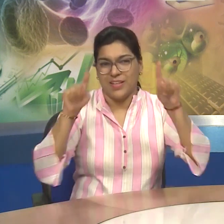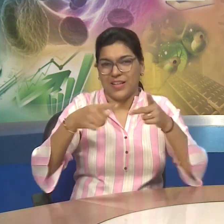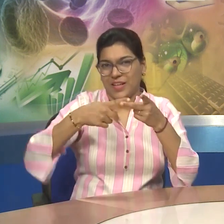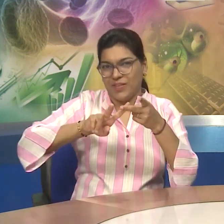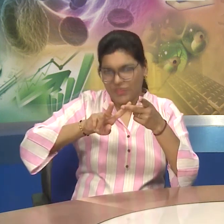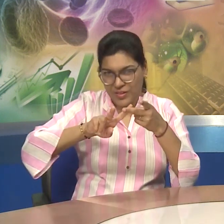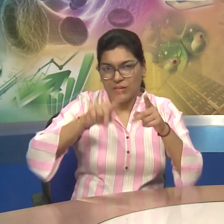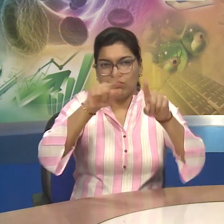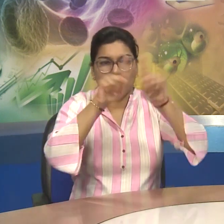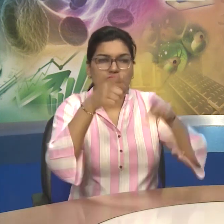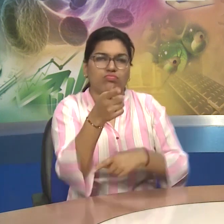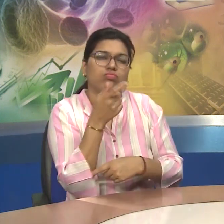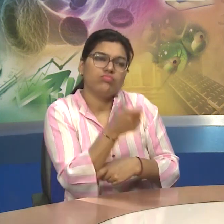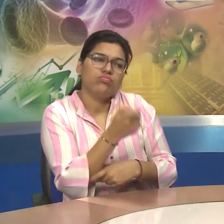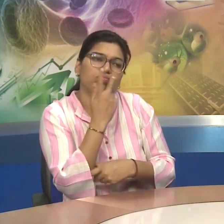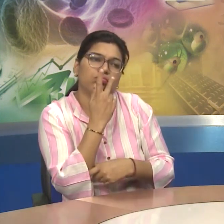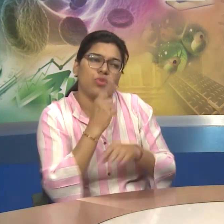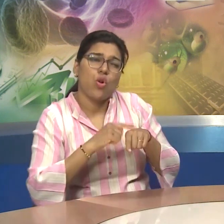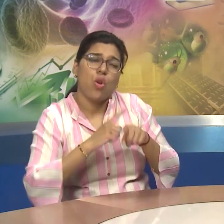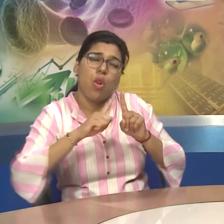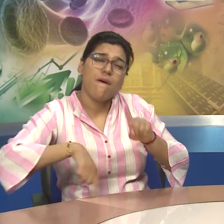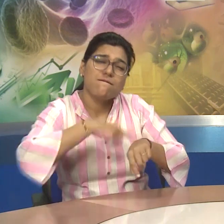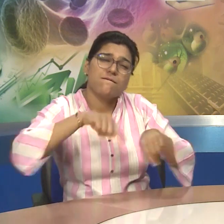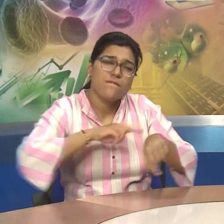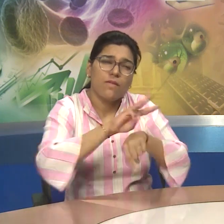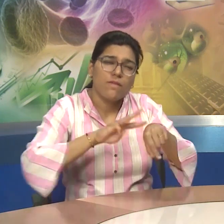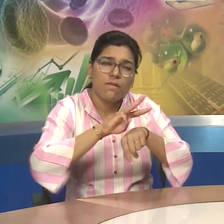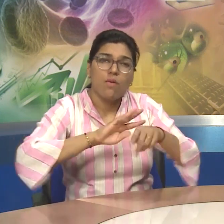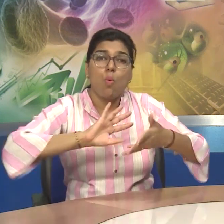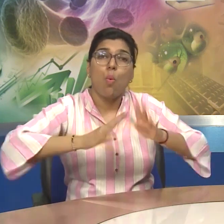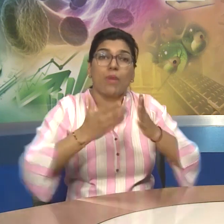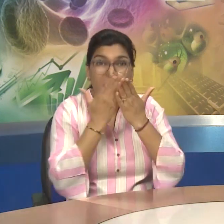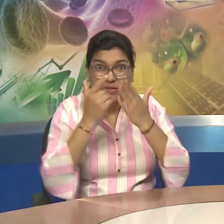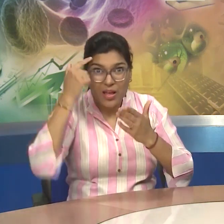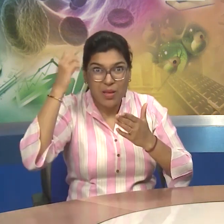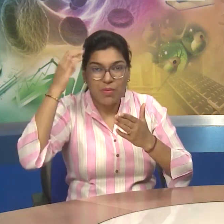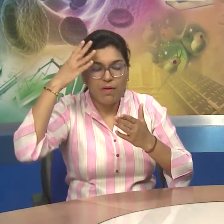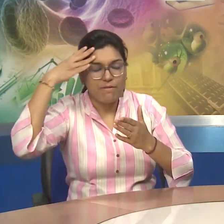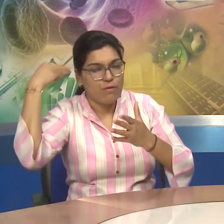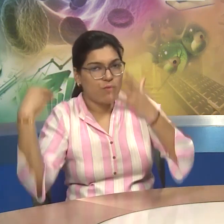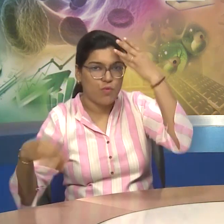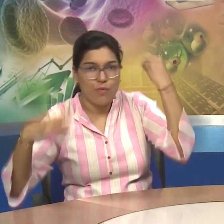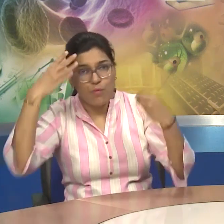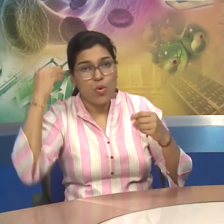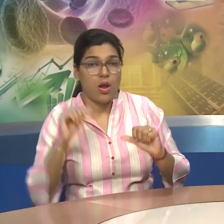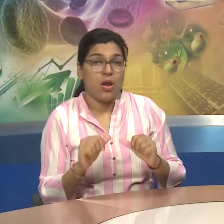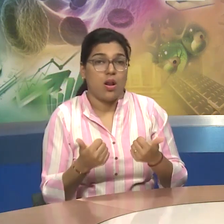Television For A Long Time